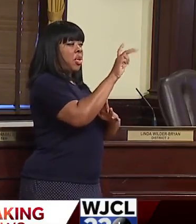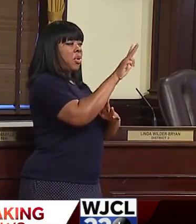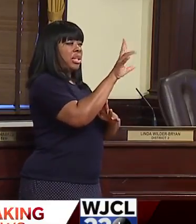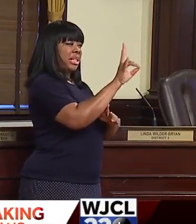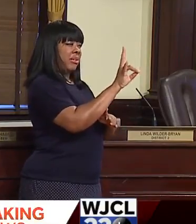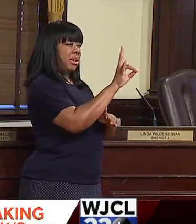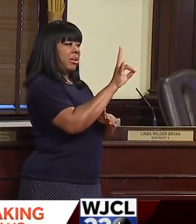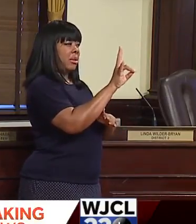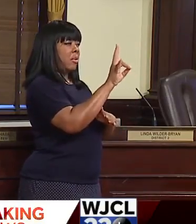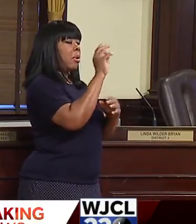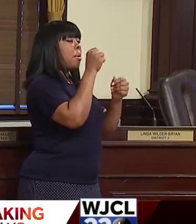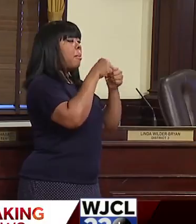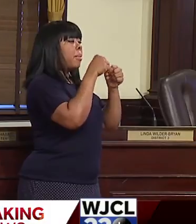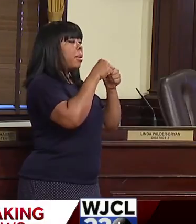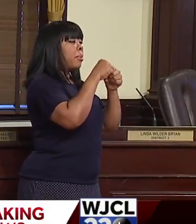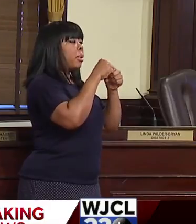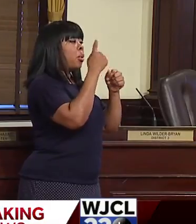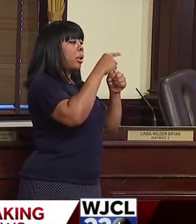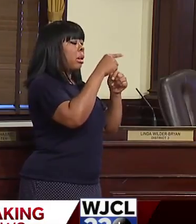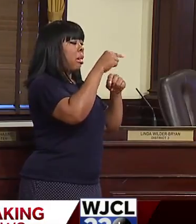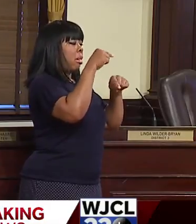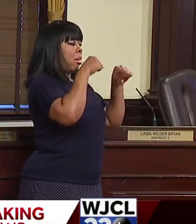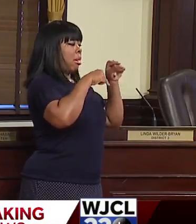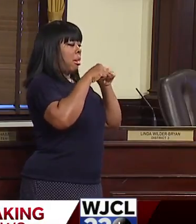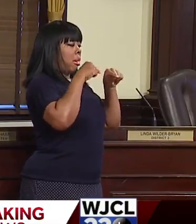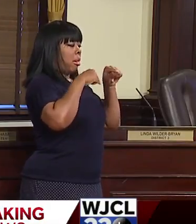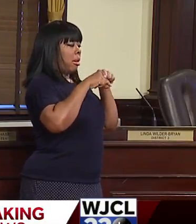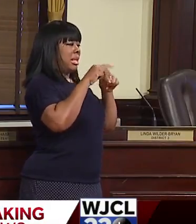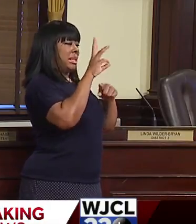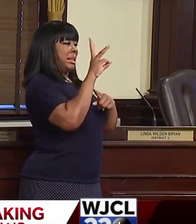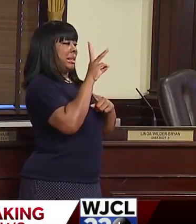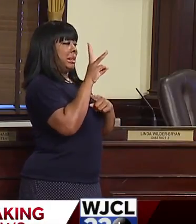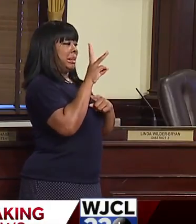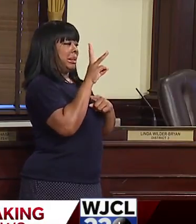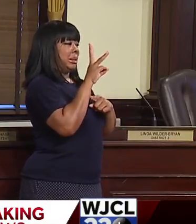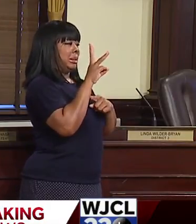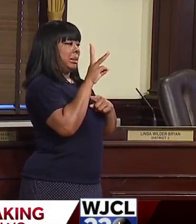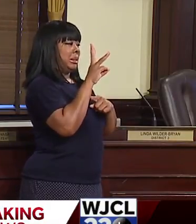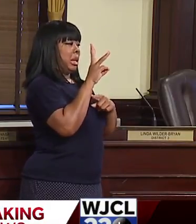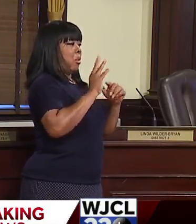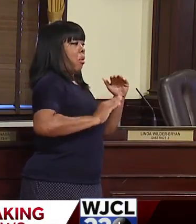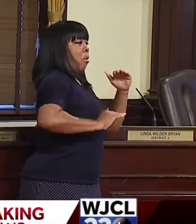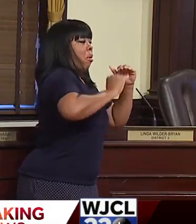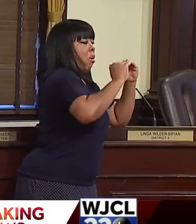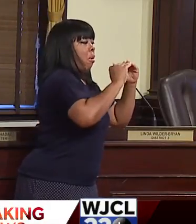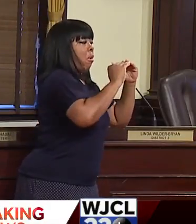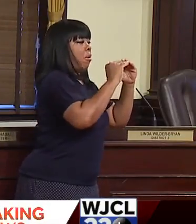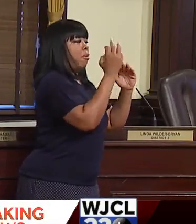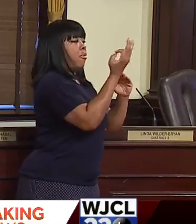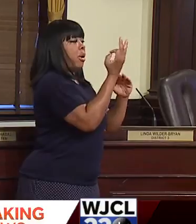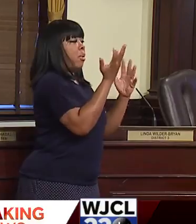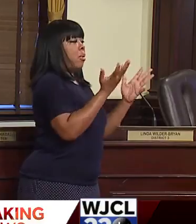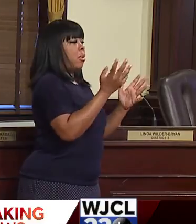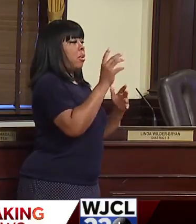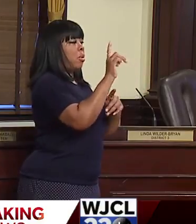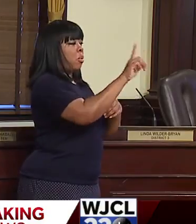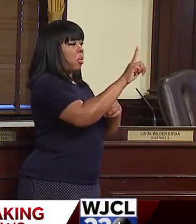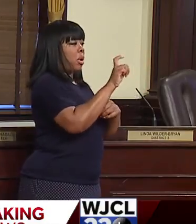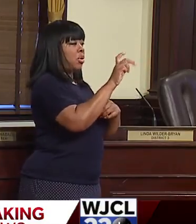Remember, the number we needed to go back to phase two was six, and our high on Friday was